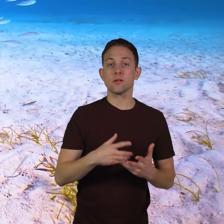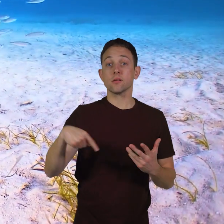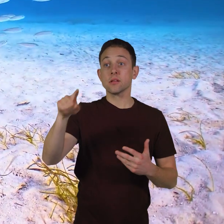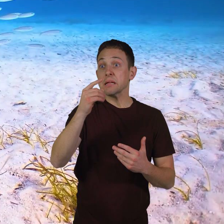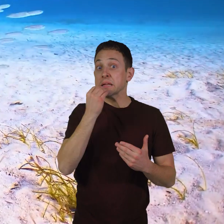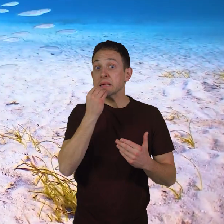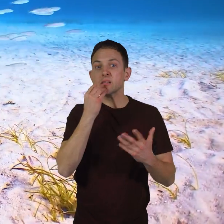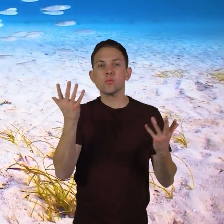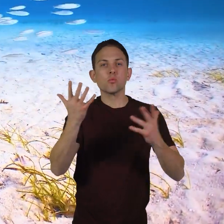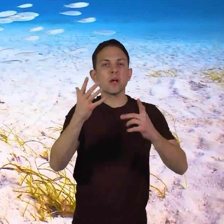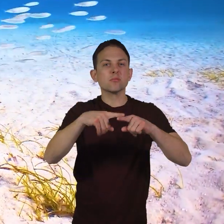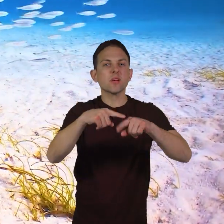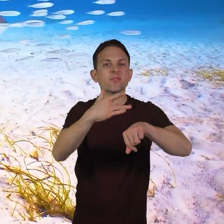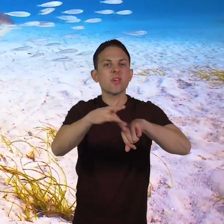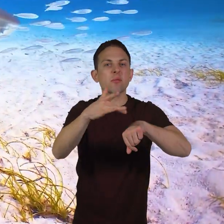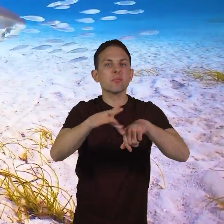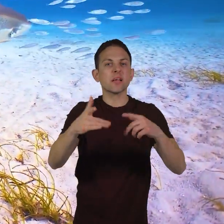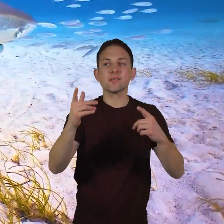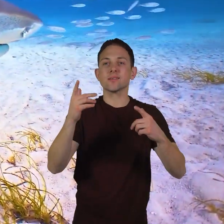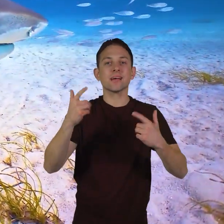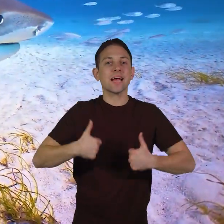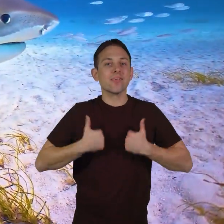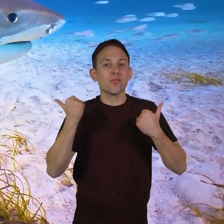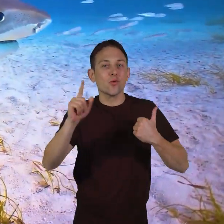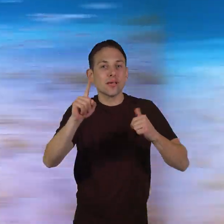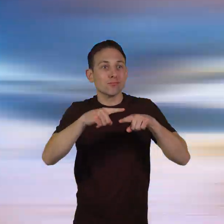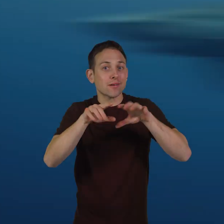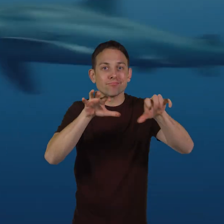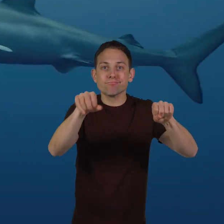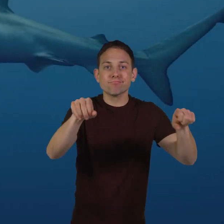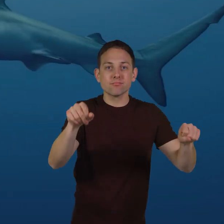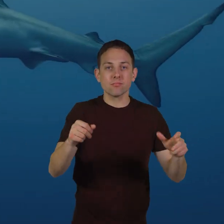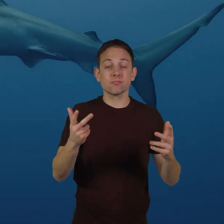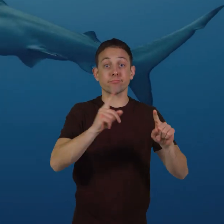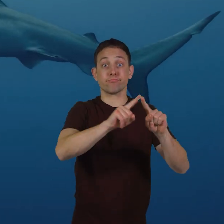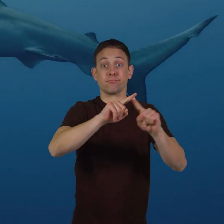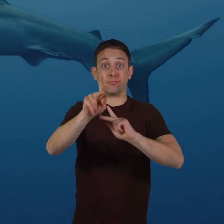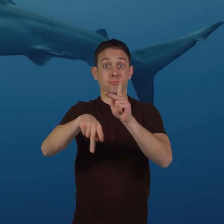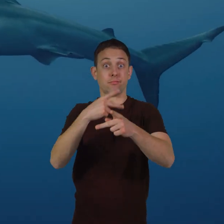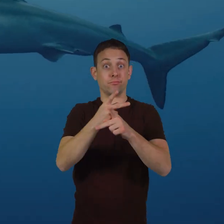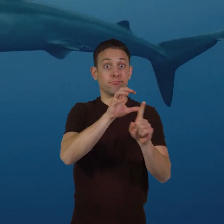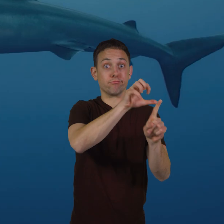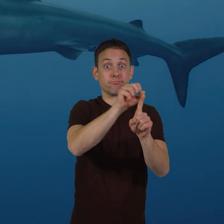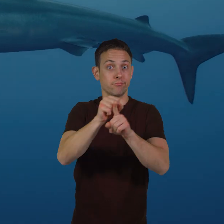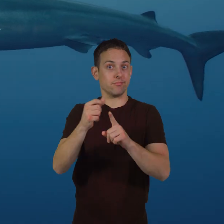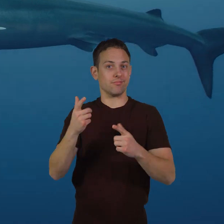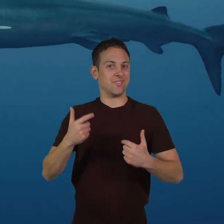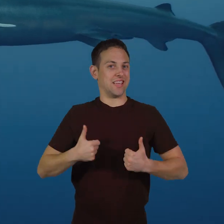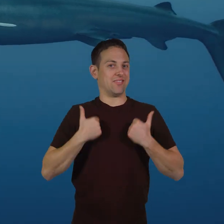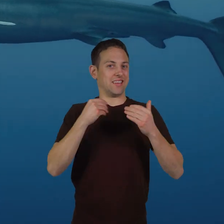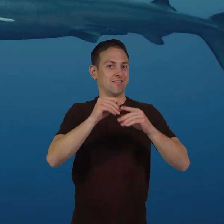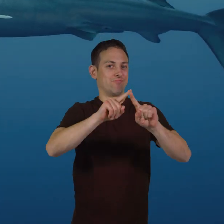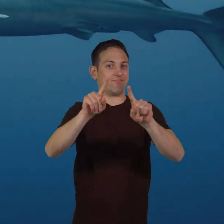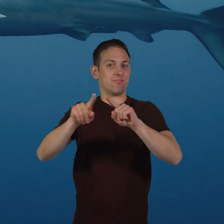and what is available depends on where the sharks live. Different types of prey live in other parts of the ocean.